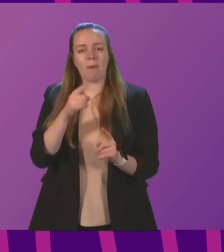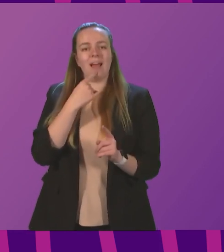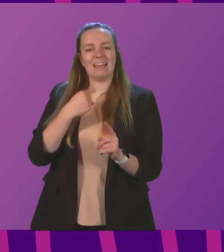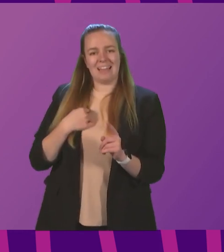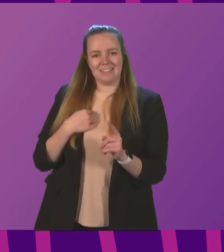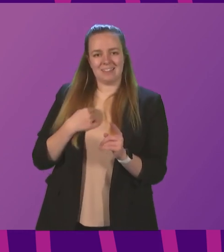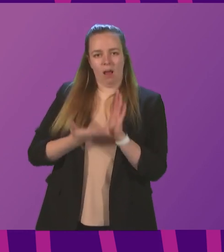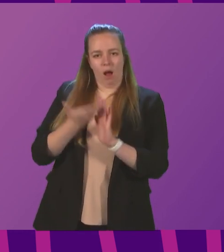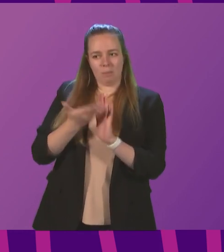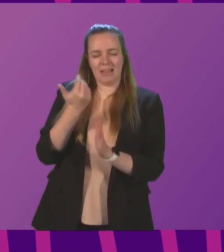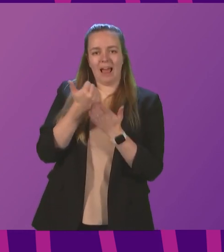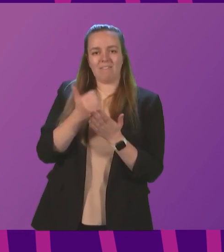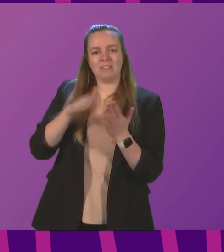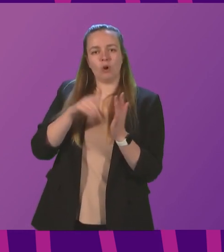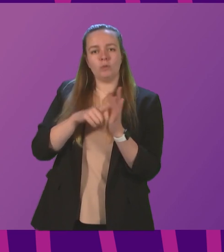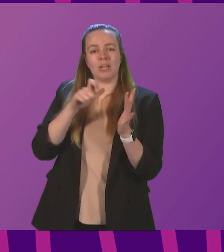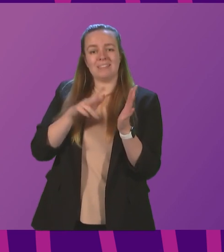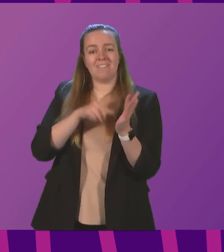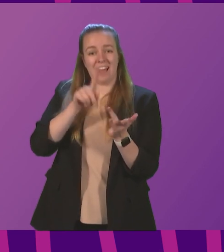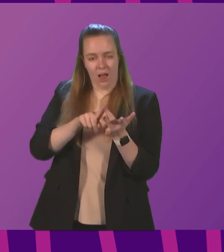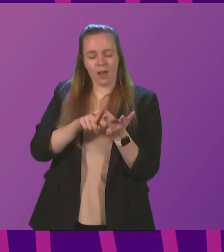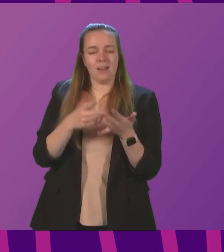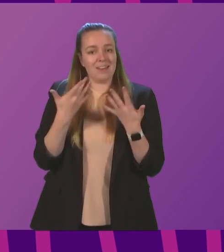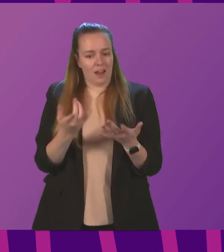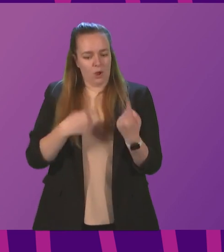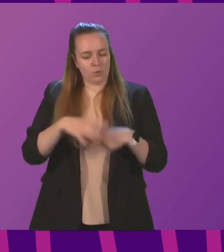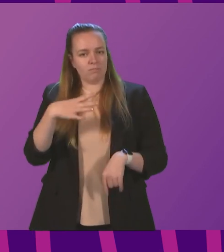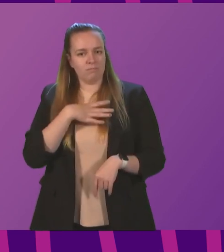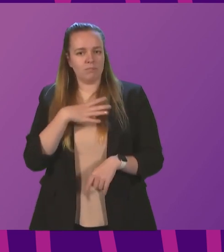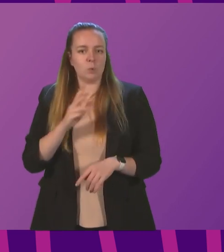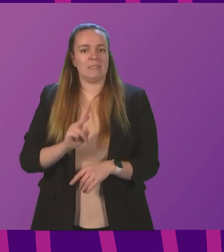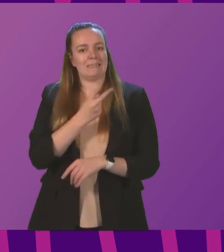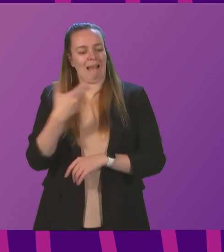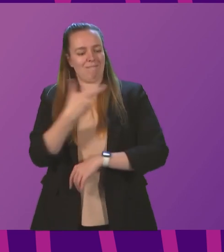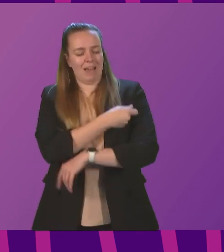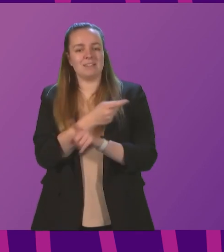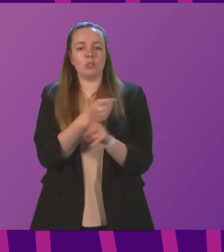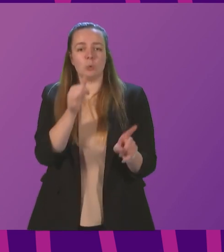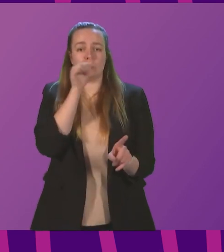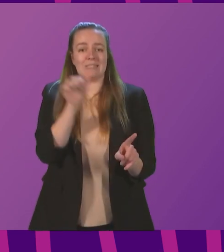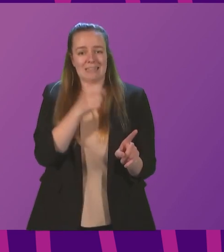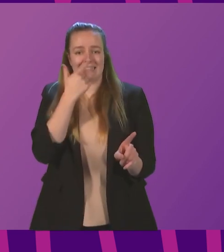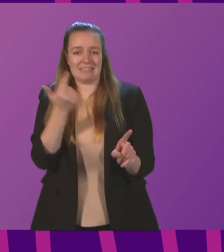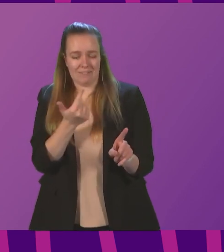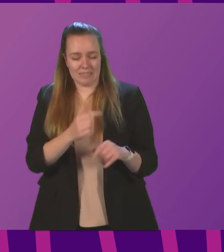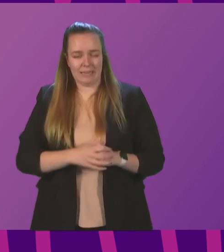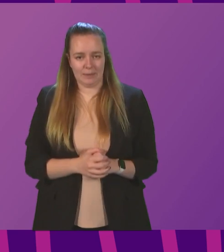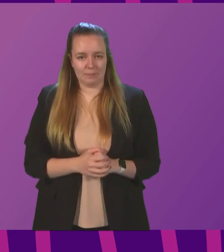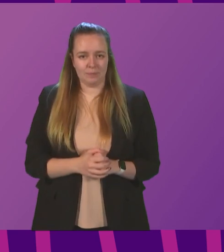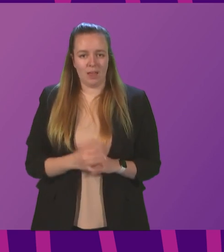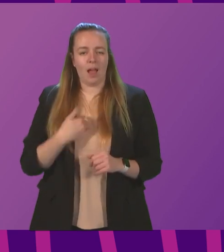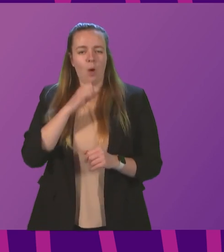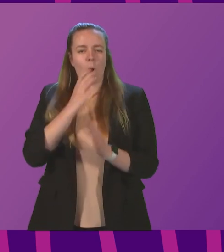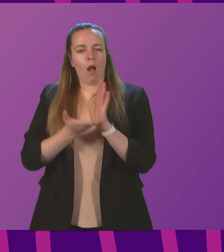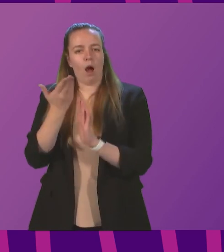yesterday's updated advice from the JCVI, we're now preparing to offer second doses to 16 and 17-year-olds. I will say a bit